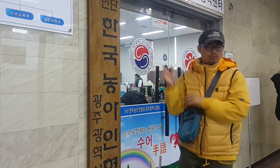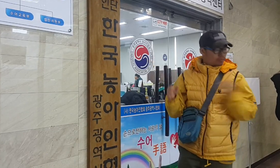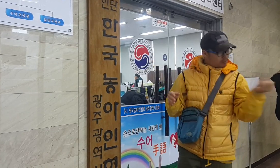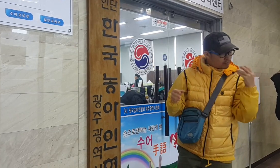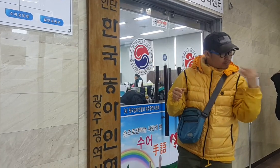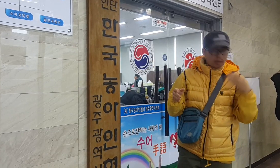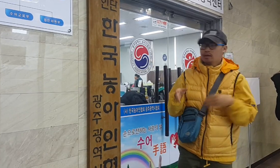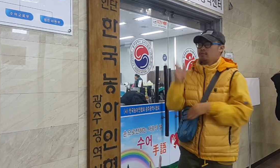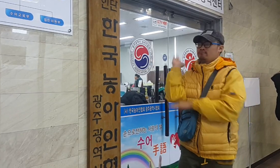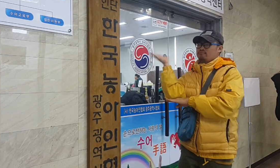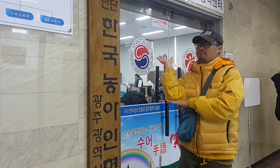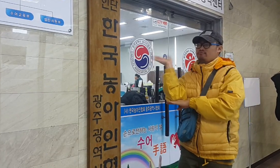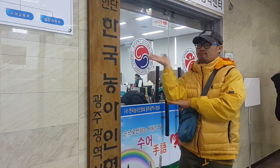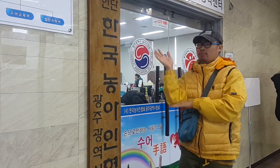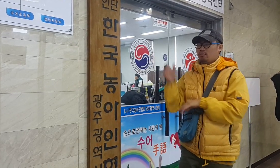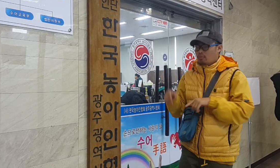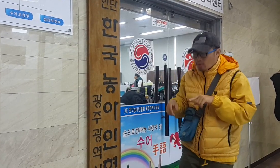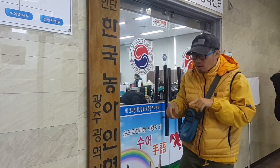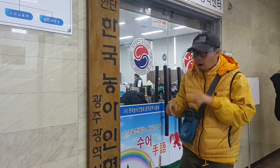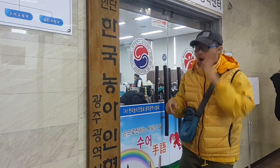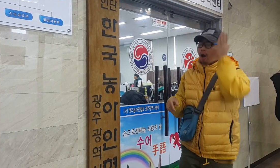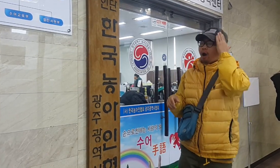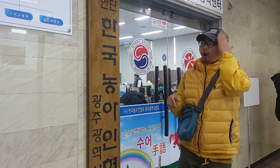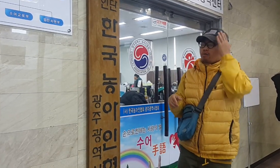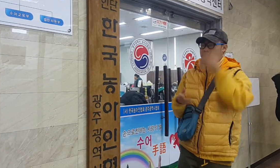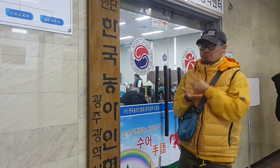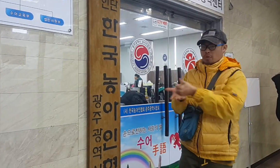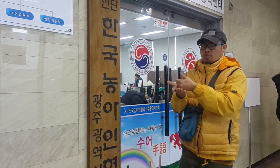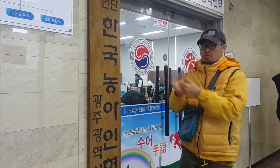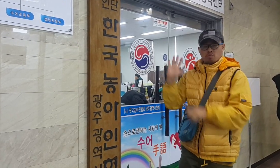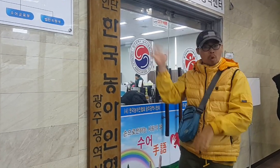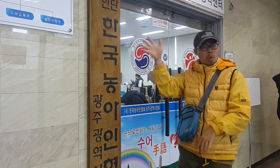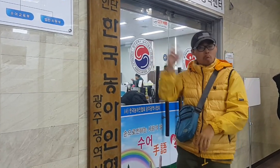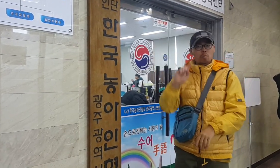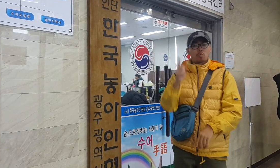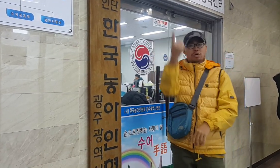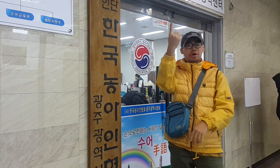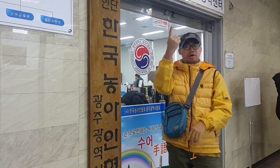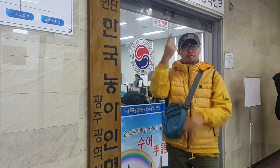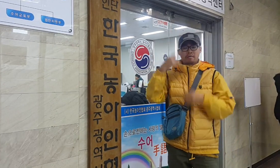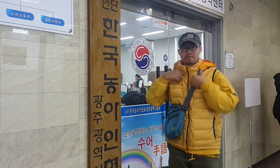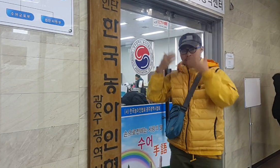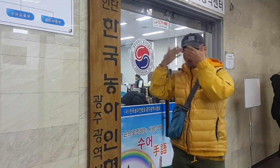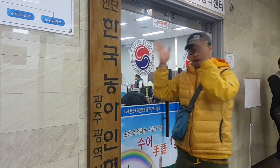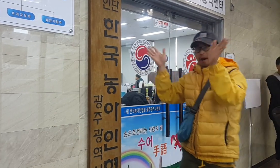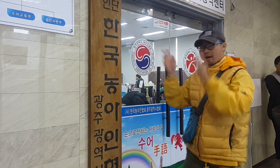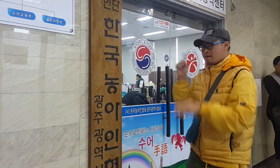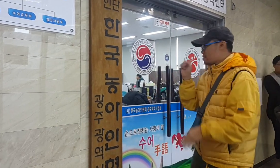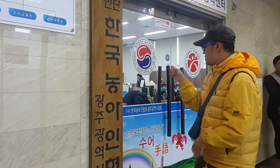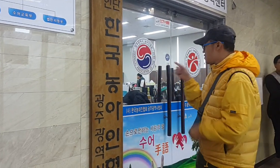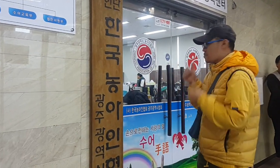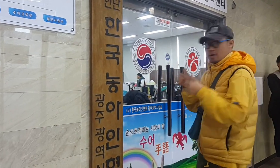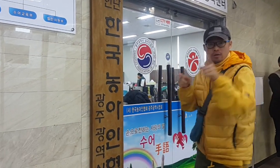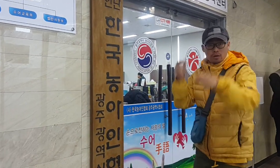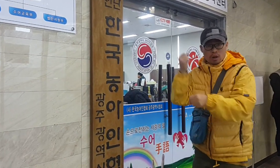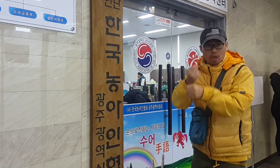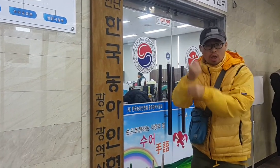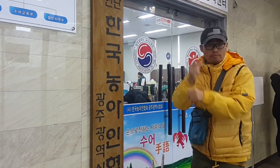She doesn't know if she wants to to school, looks like she's doing something wrong.